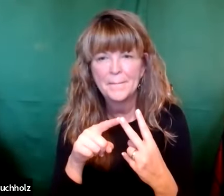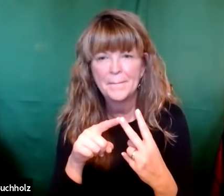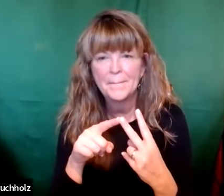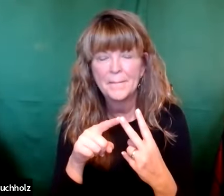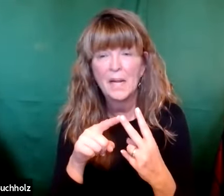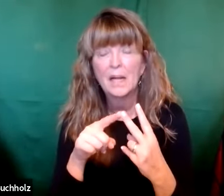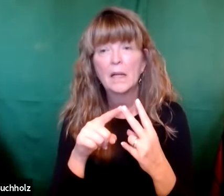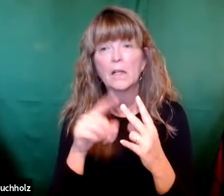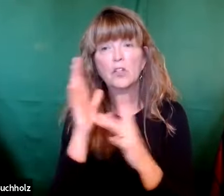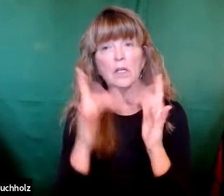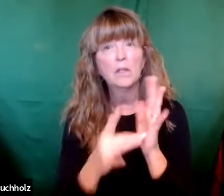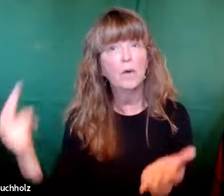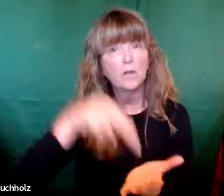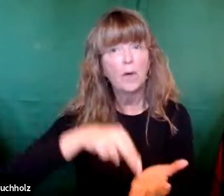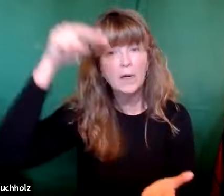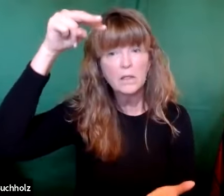happened without the two of them.